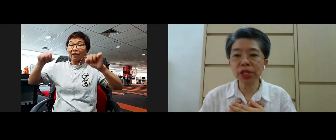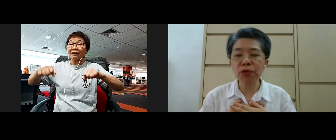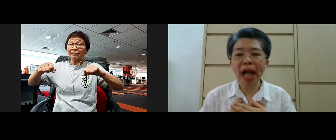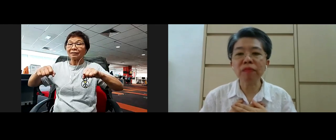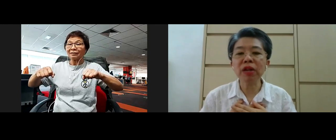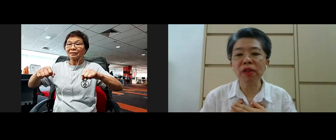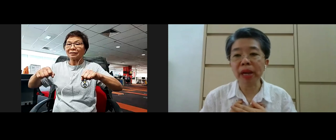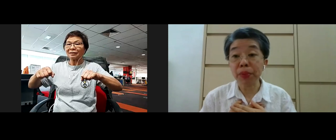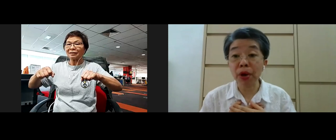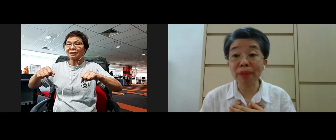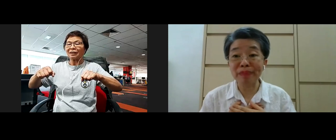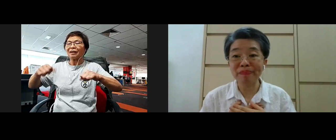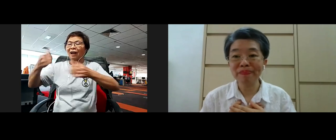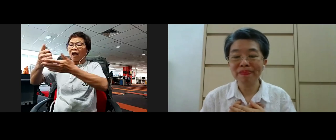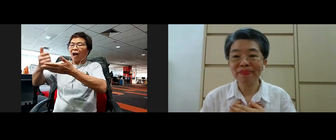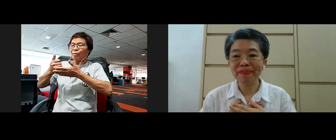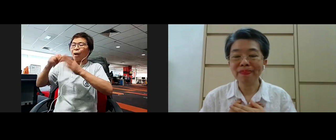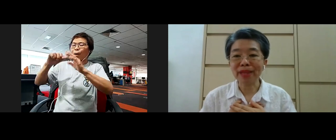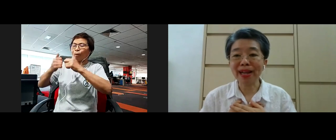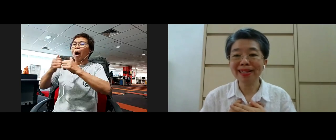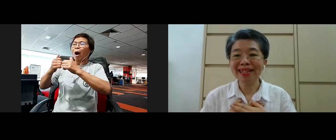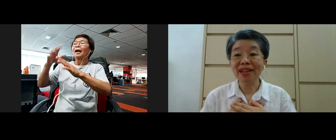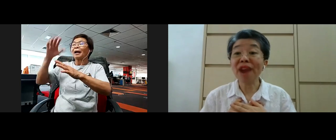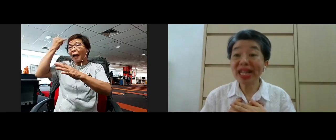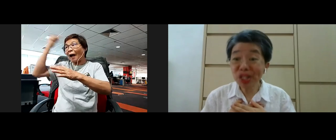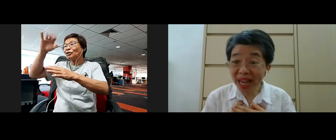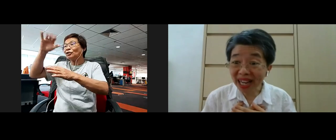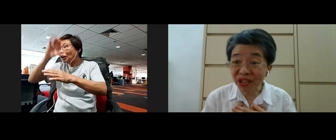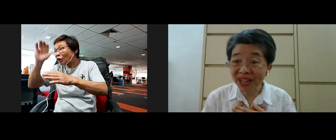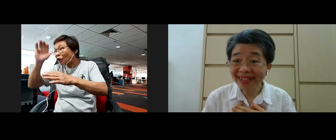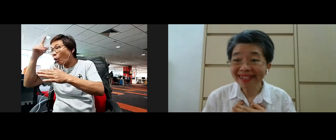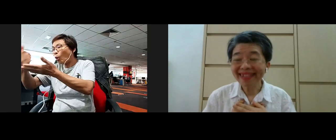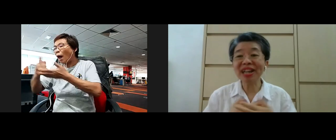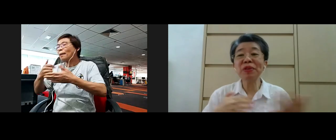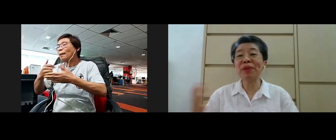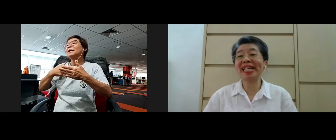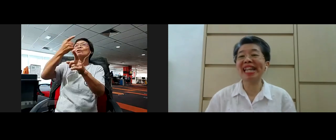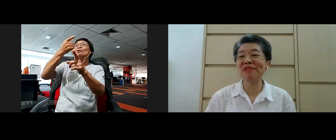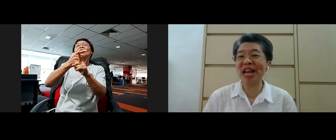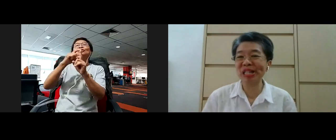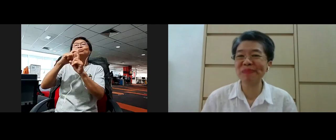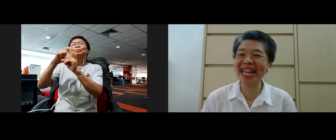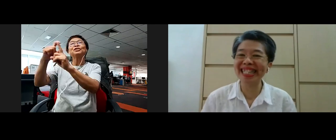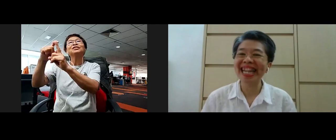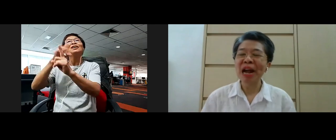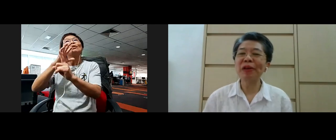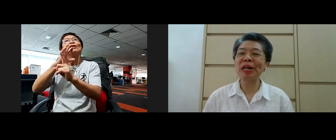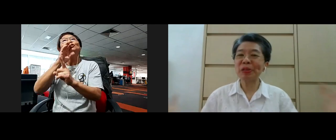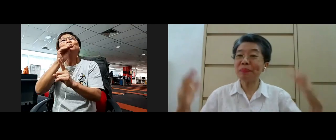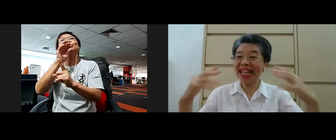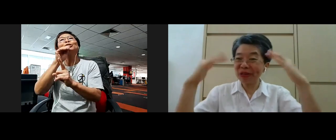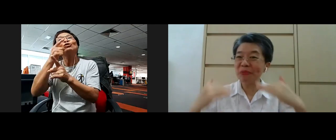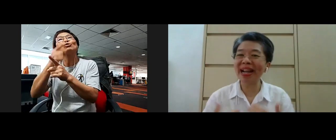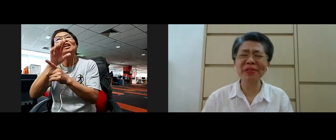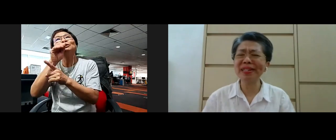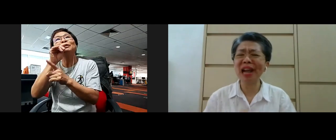resources to help me with my problem yeah right speech right you are practicing right speech right